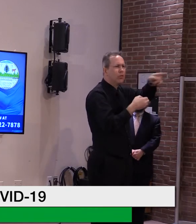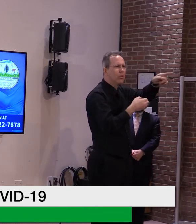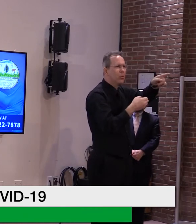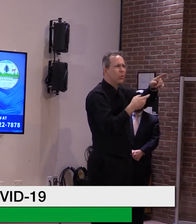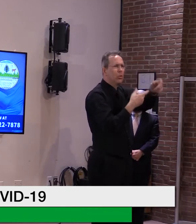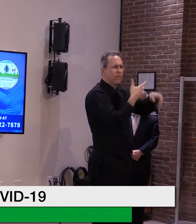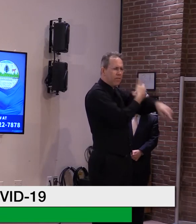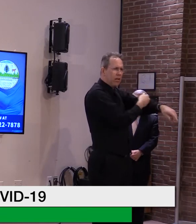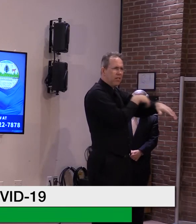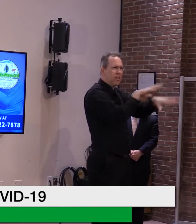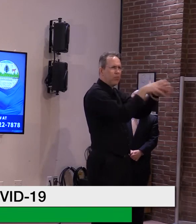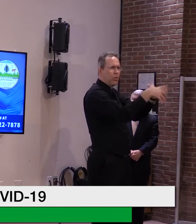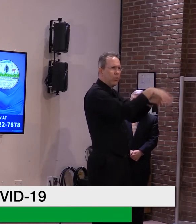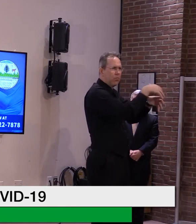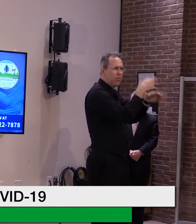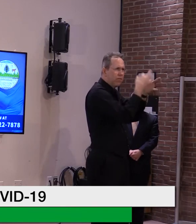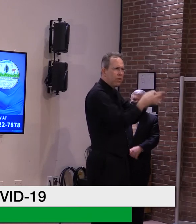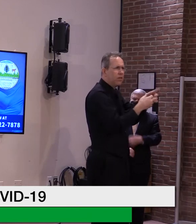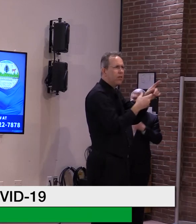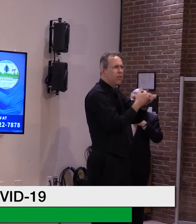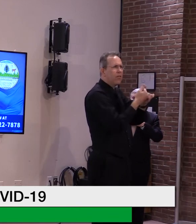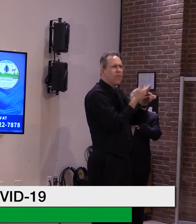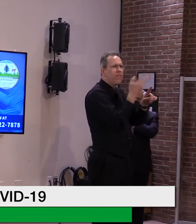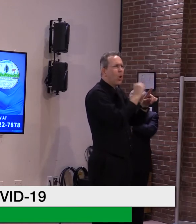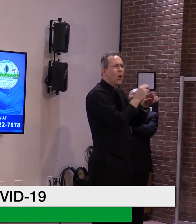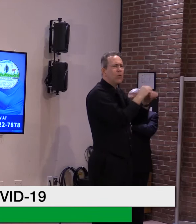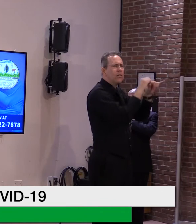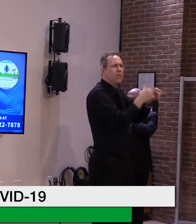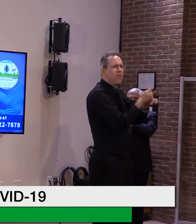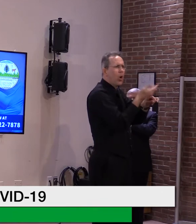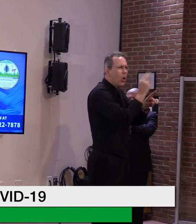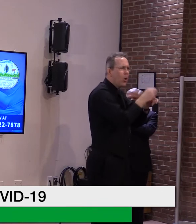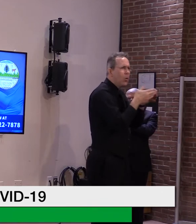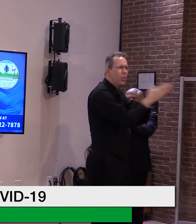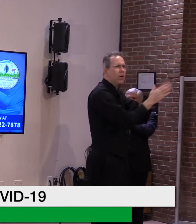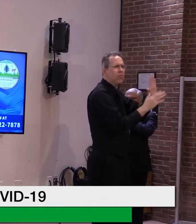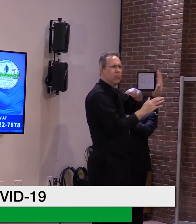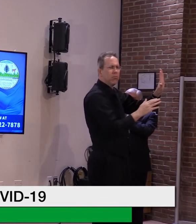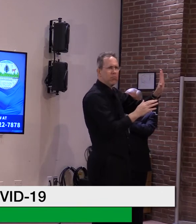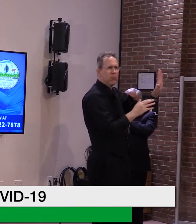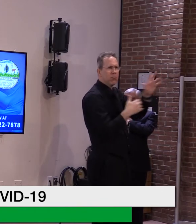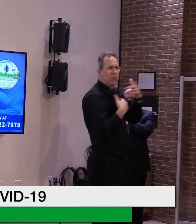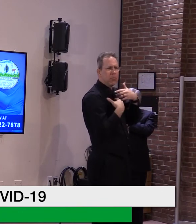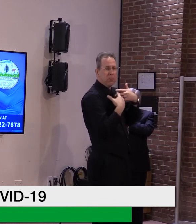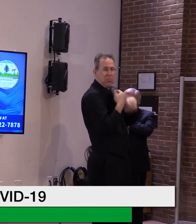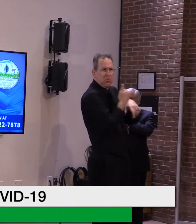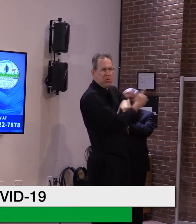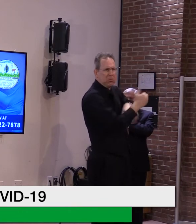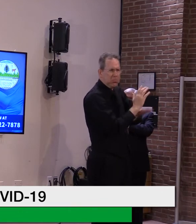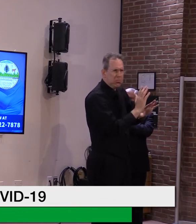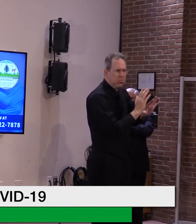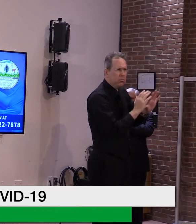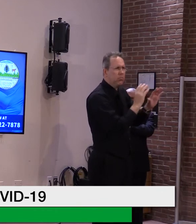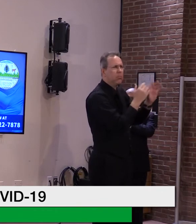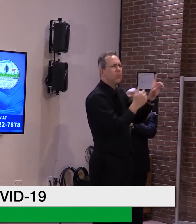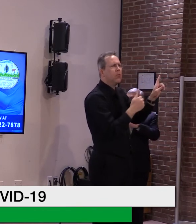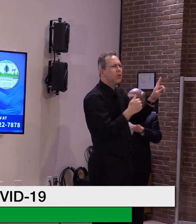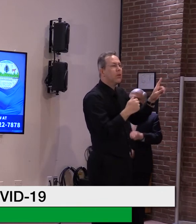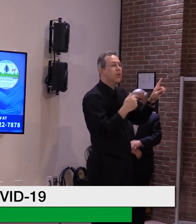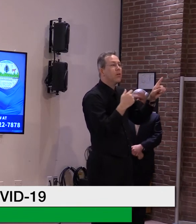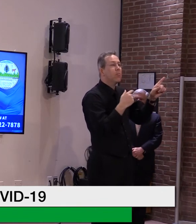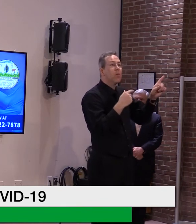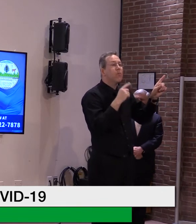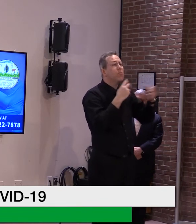they have a separate record system. Um, um, there was no requirement, uh, for them to